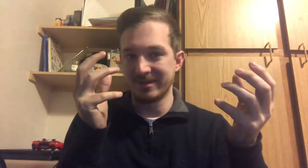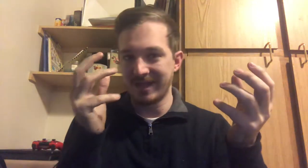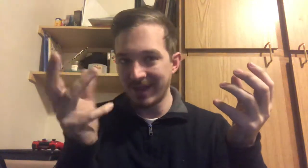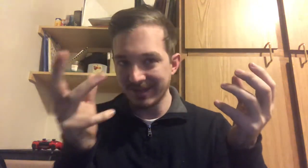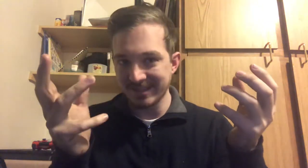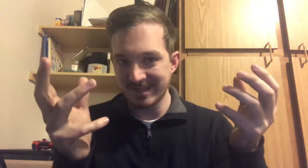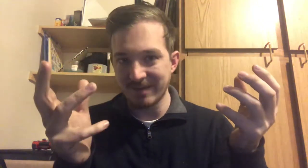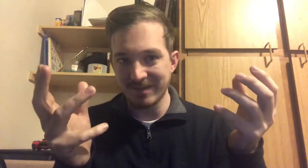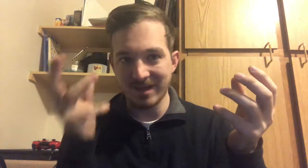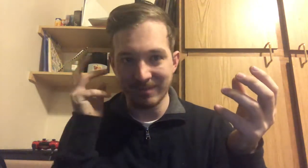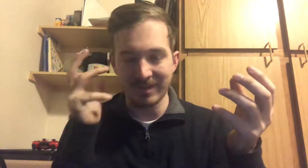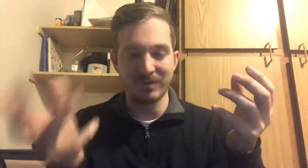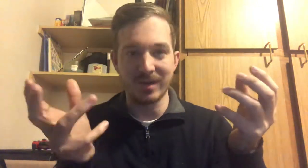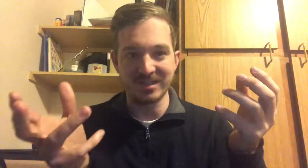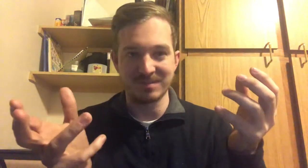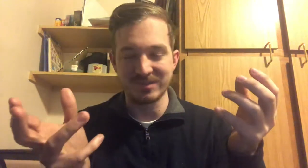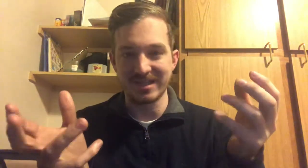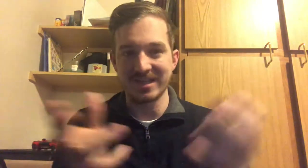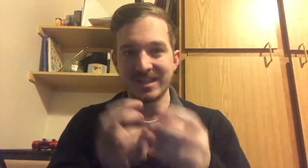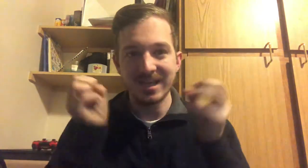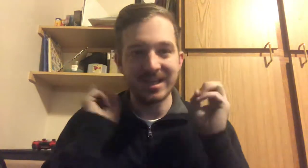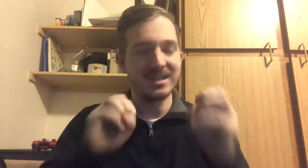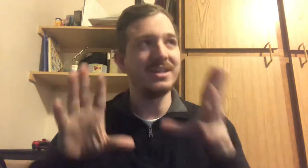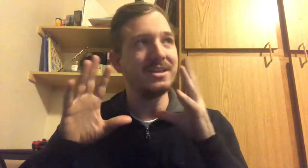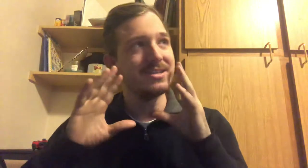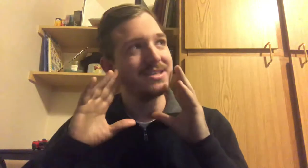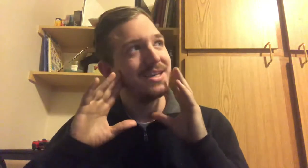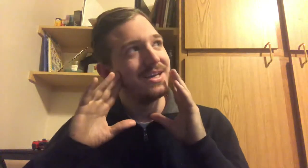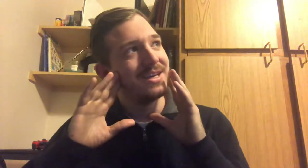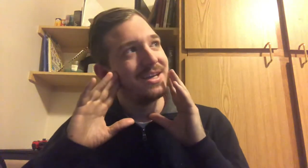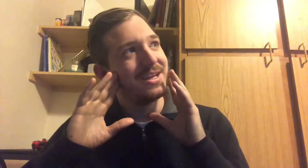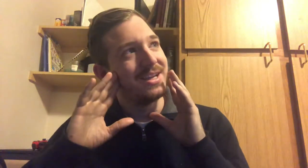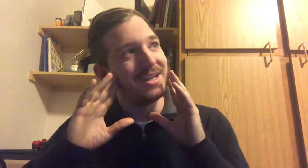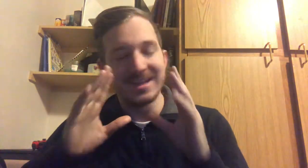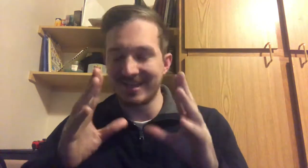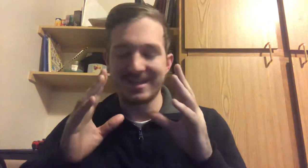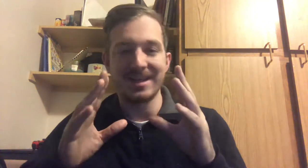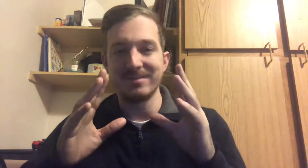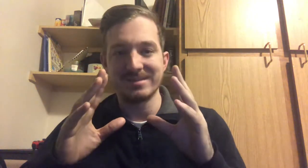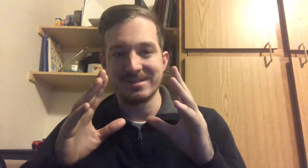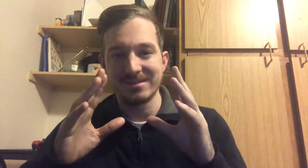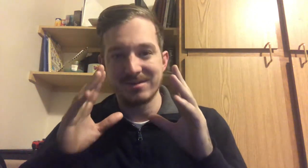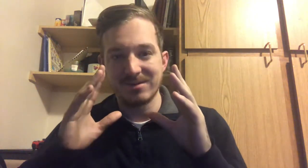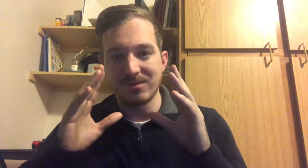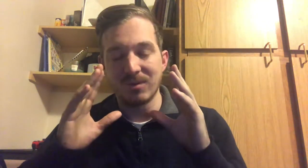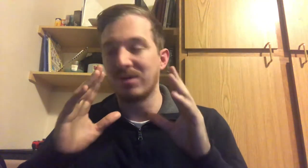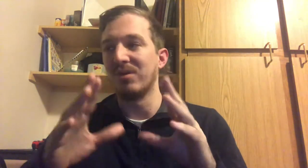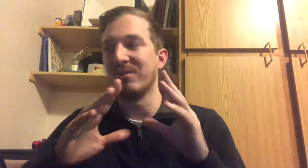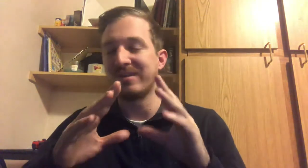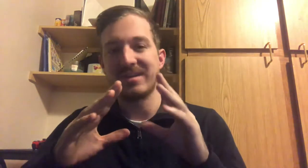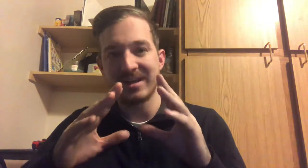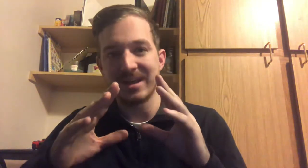an alias type name, like what I just presented. These, these nicknames, or goofed names,